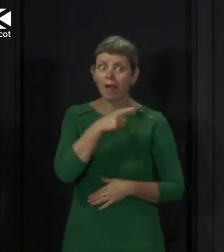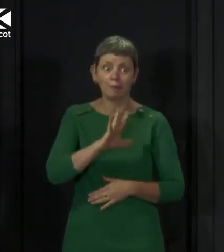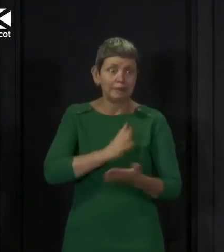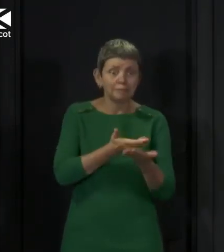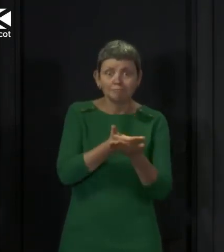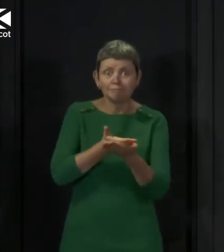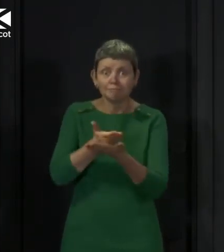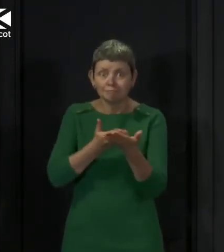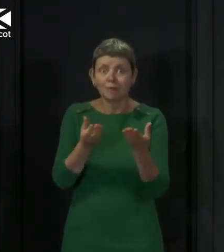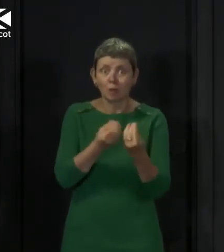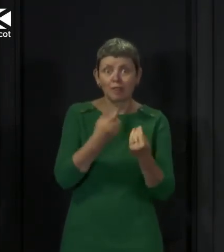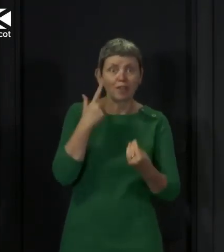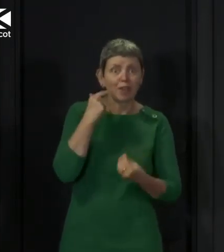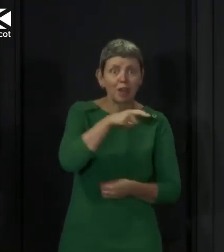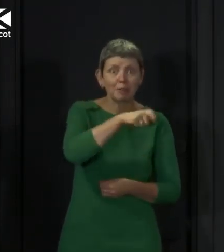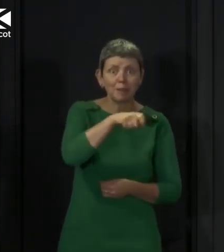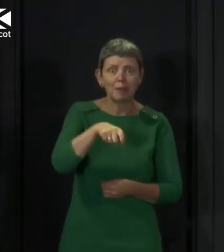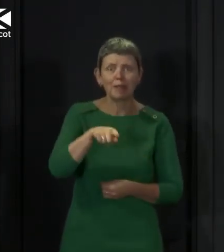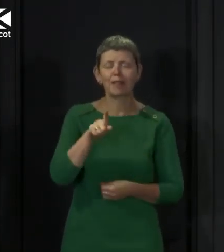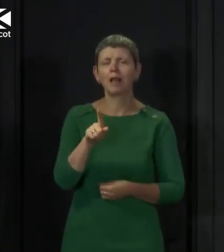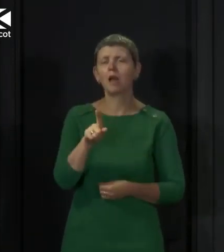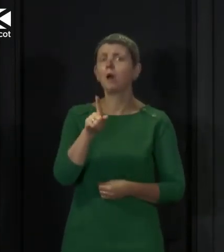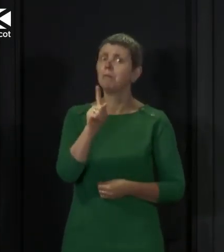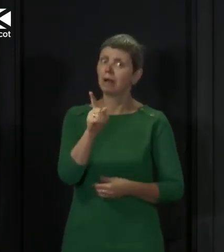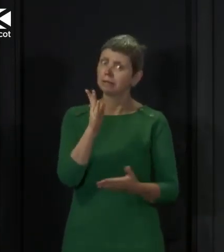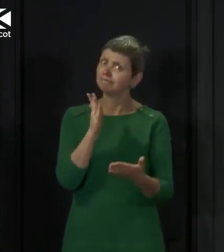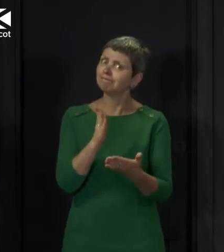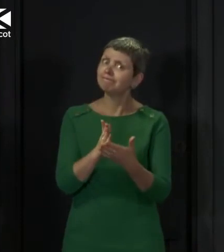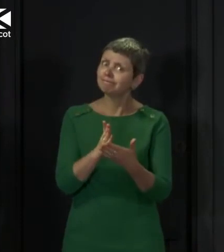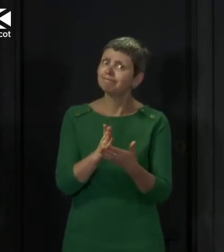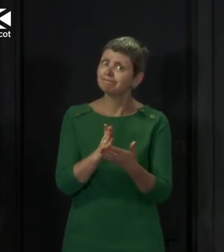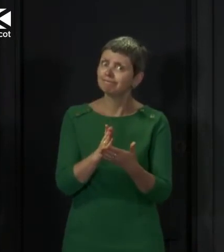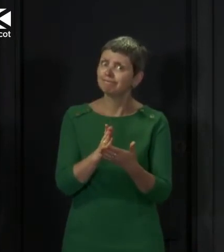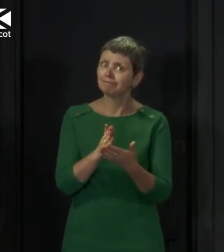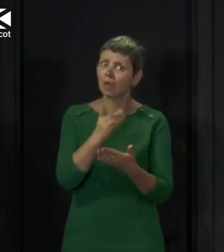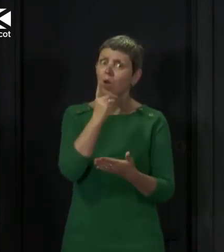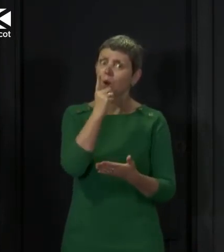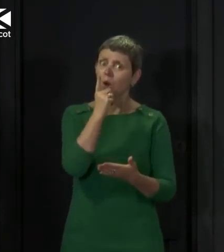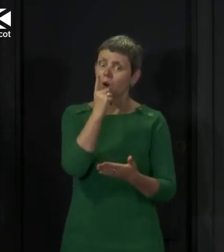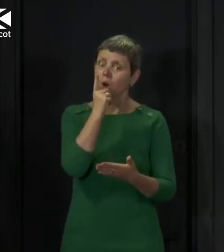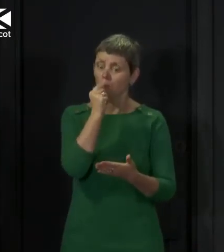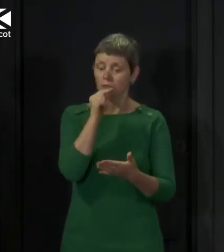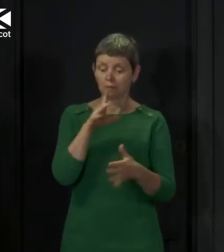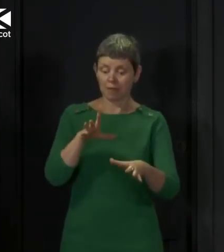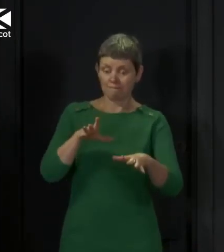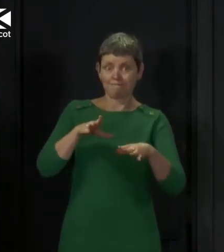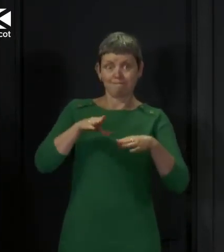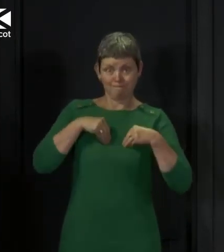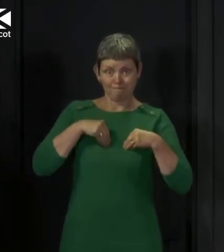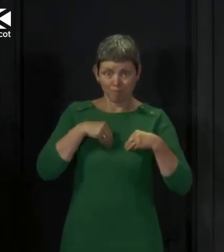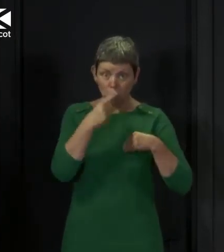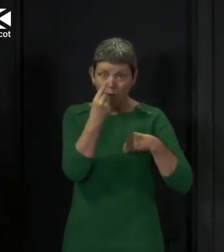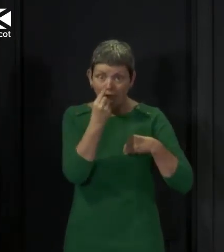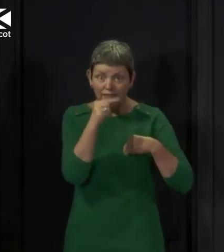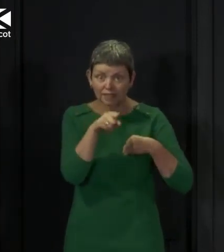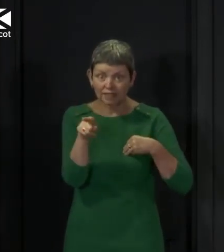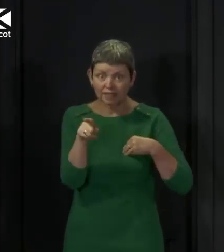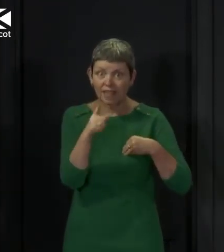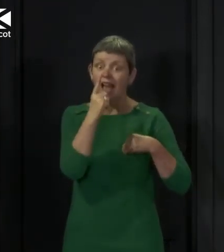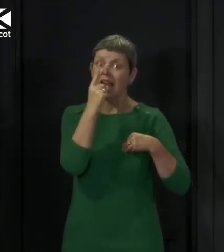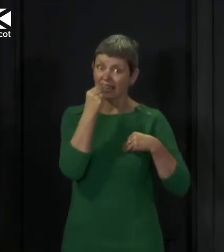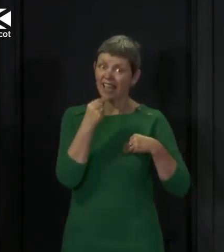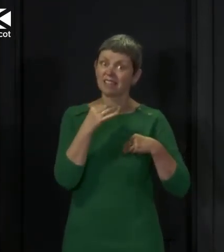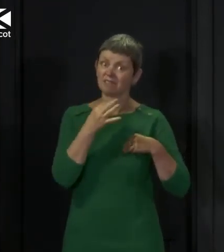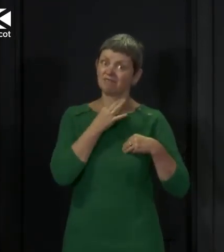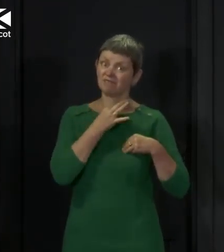my own life. But I want to be very clear, you are not immune from this virus. You can get it and it can be very harmful